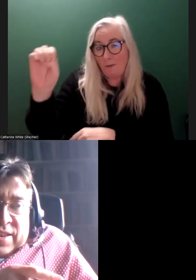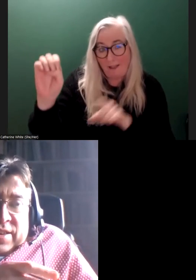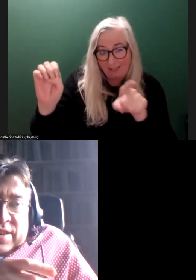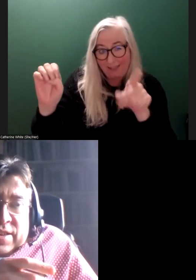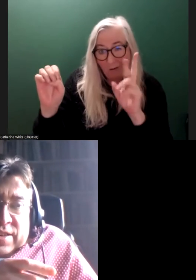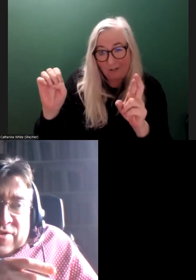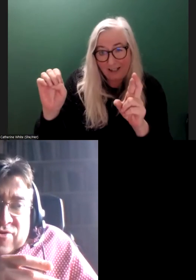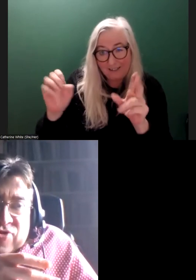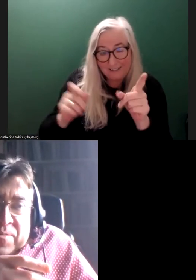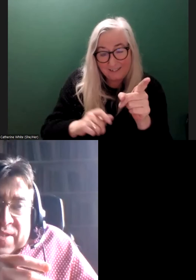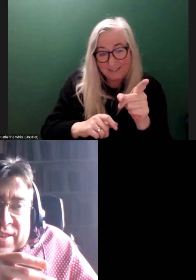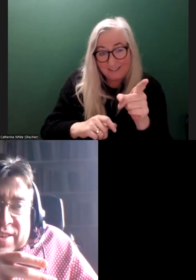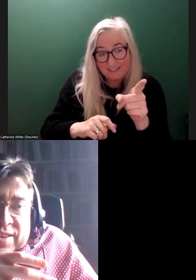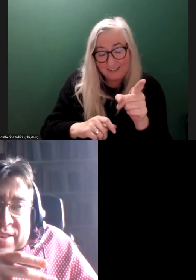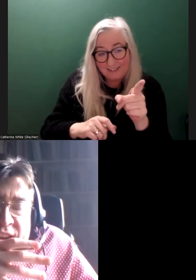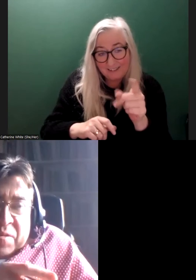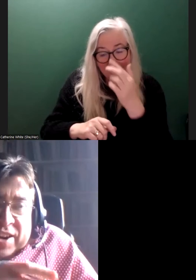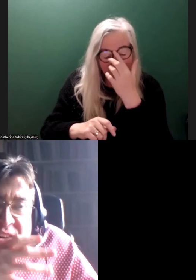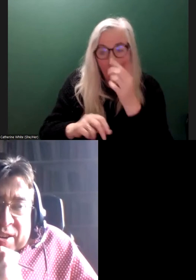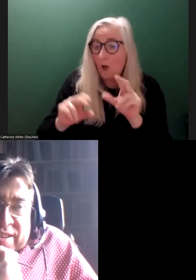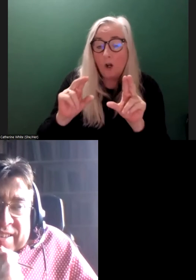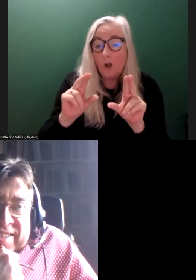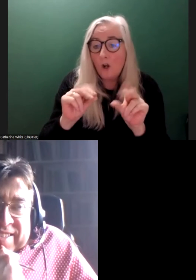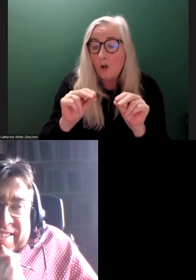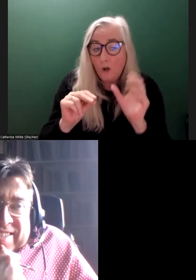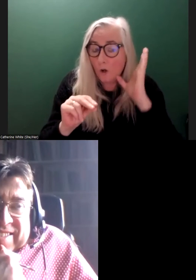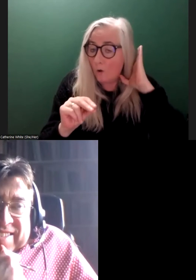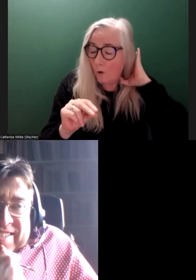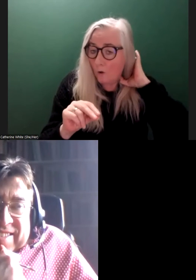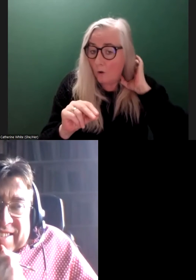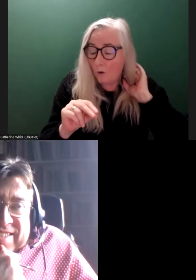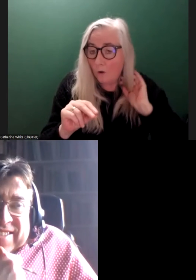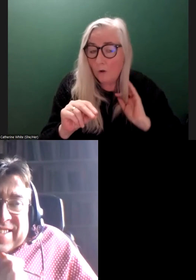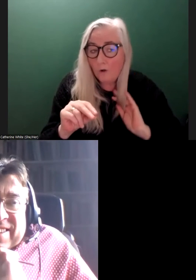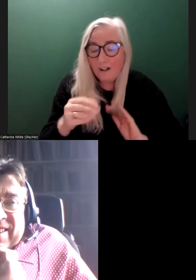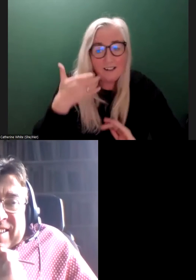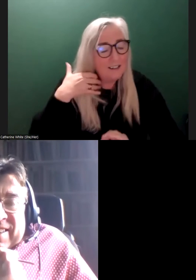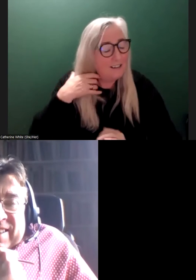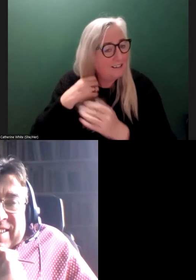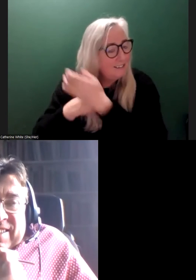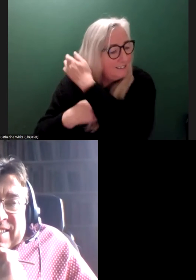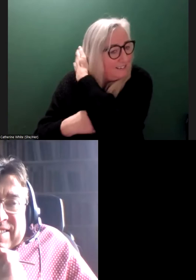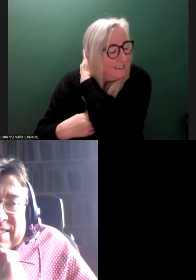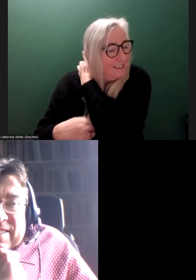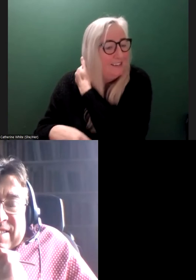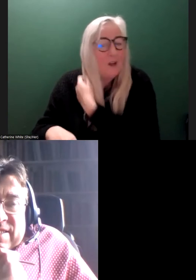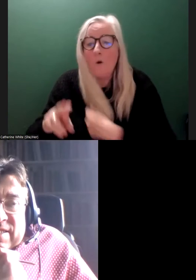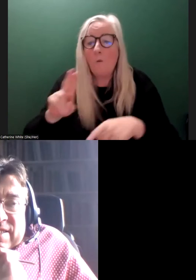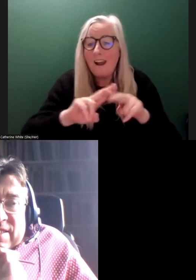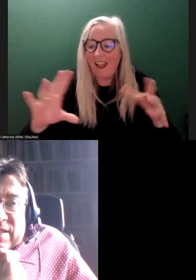Yeah. No, we're not. it to me. Yeah. So we're not actually linked.